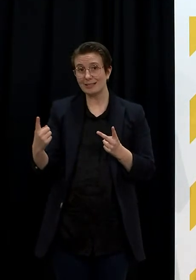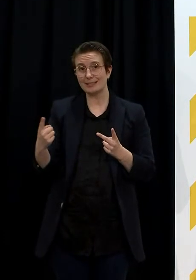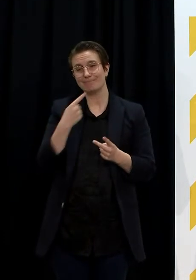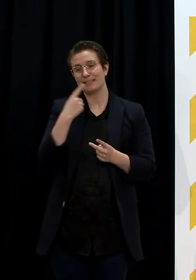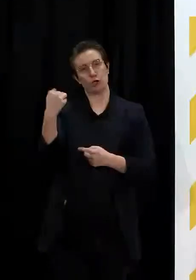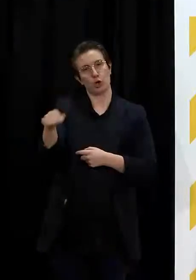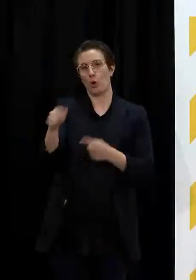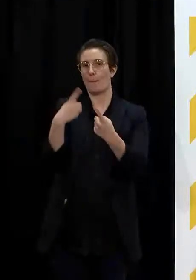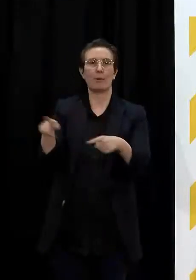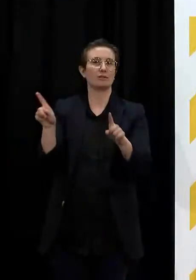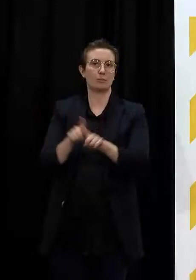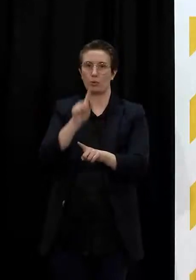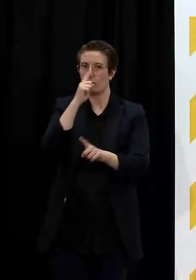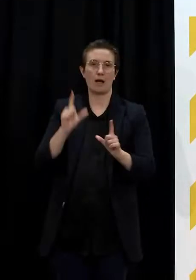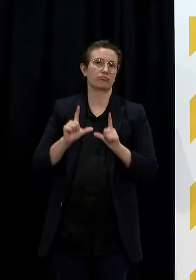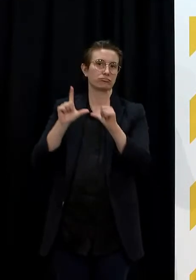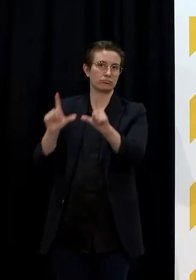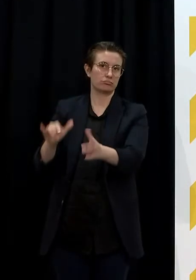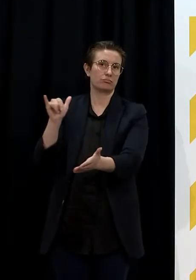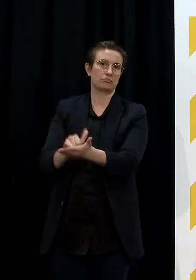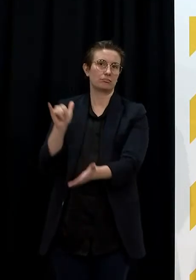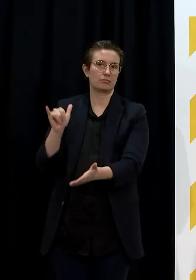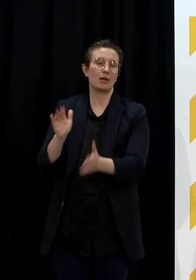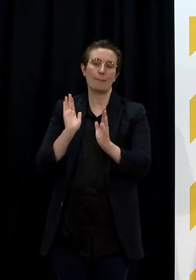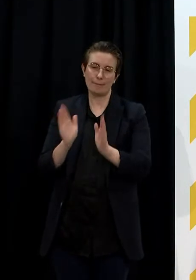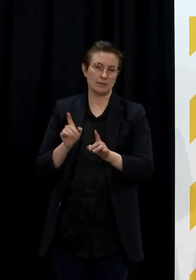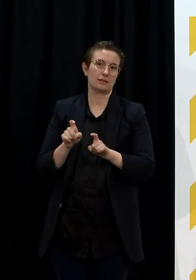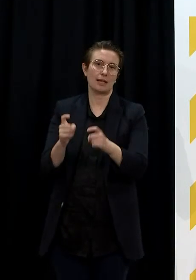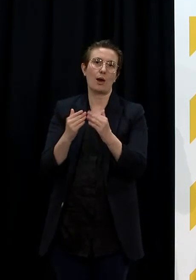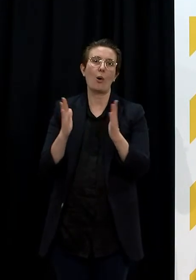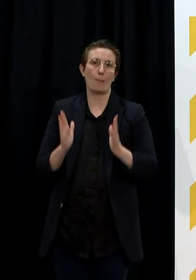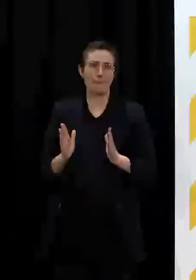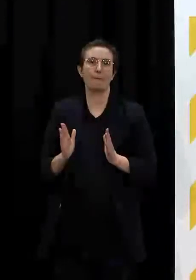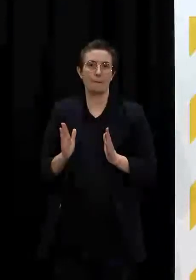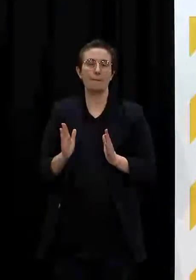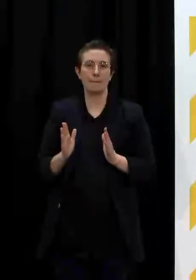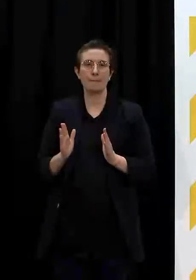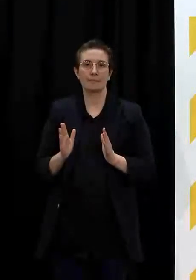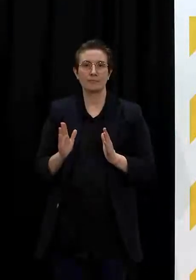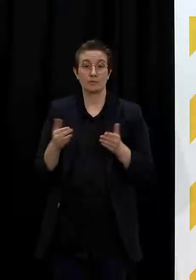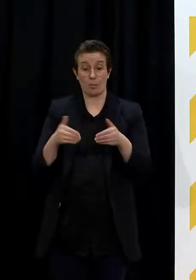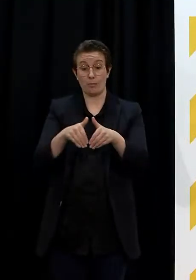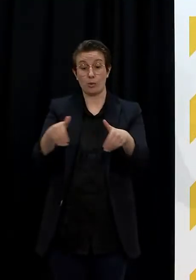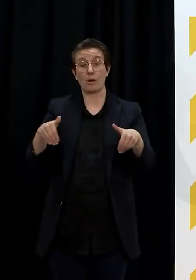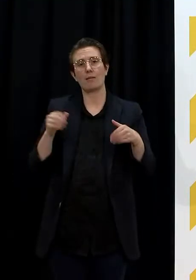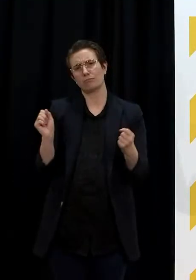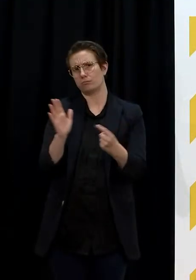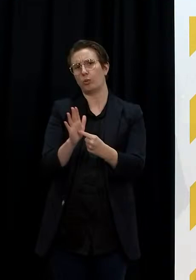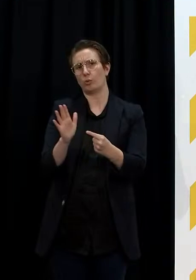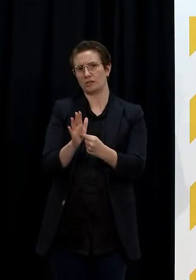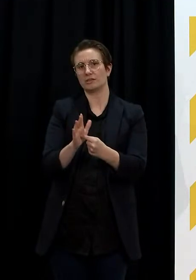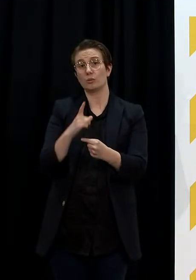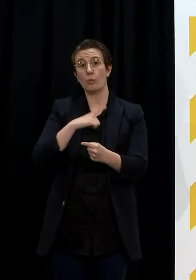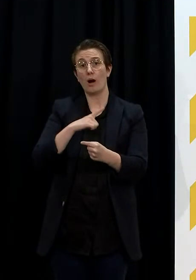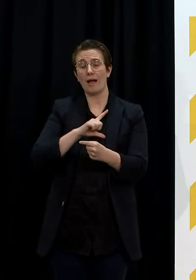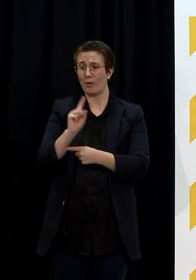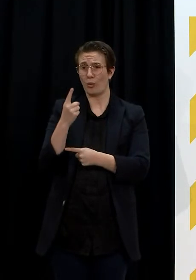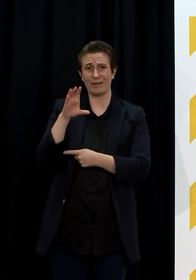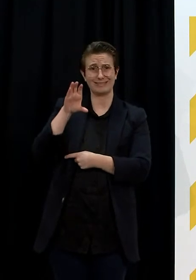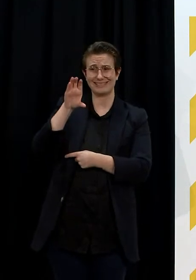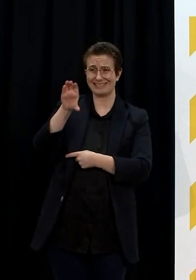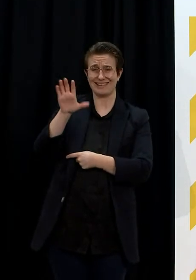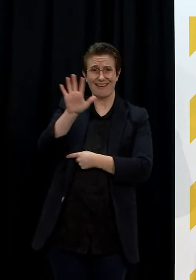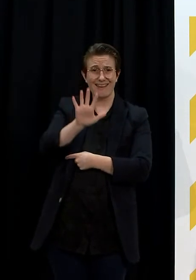generally be staying at home unless it is absolutely essential to do otherwise and a tight boundary around our Alert Level 4 area